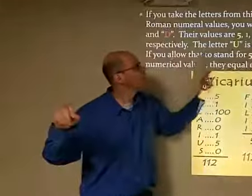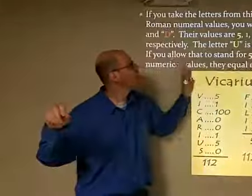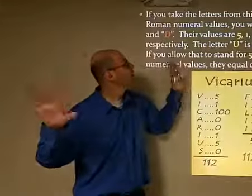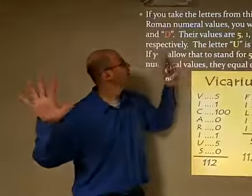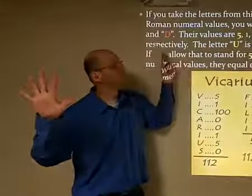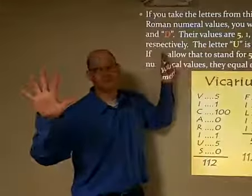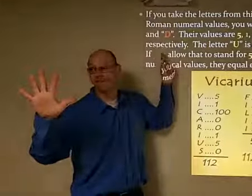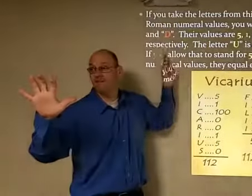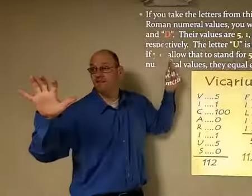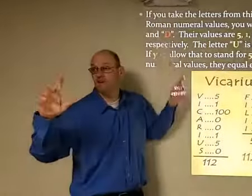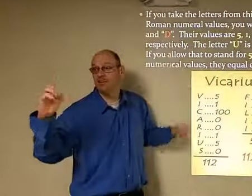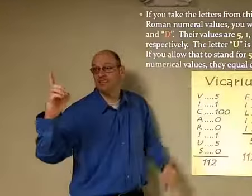500 respectively